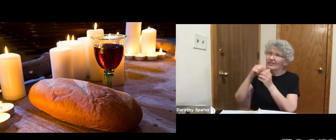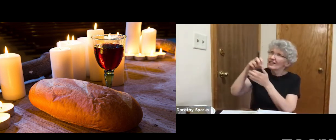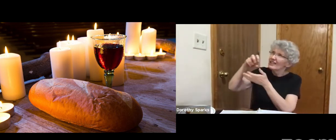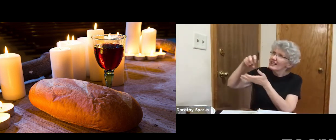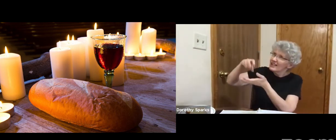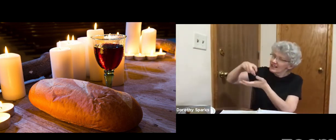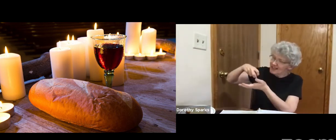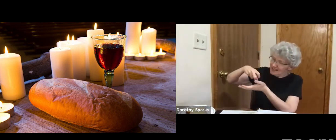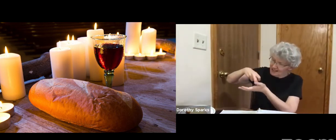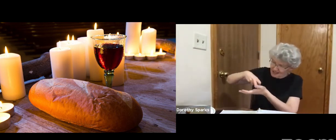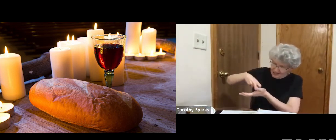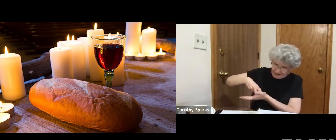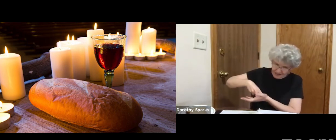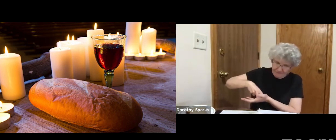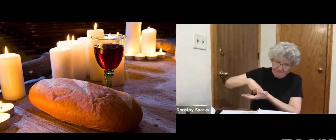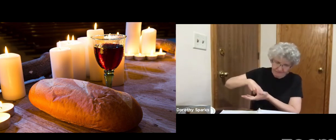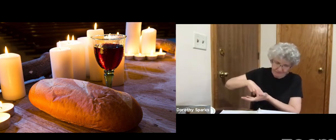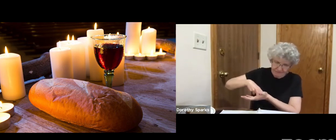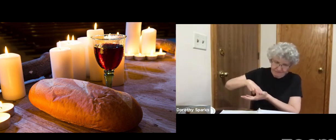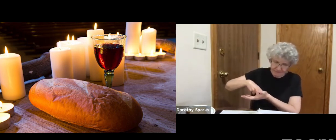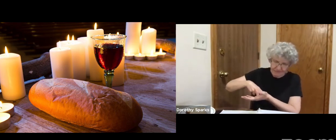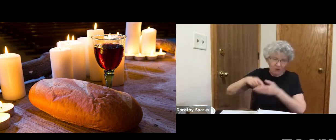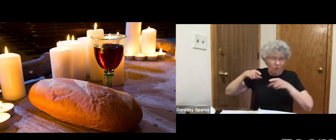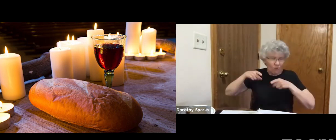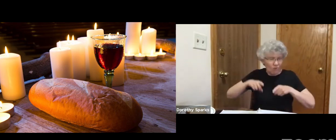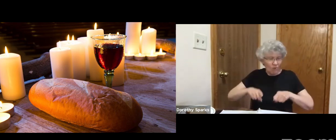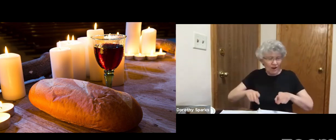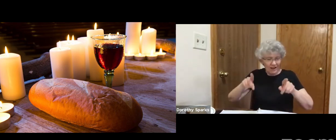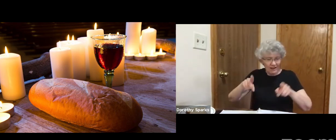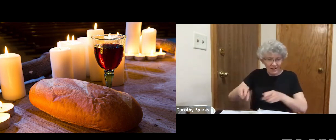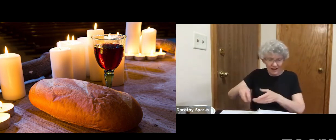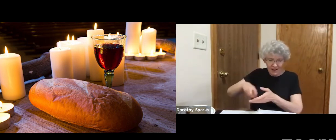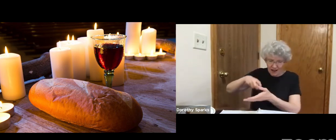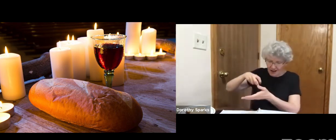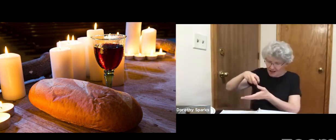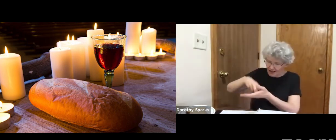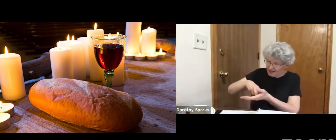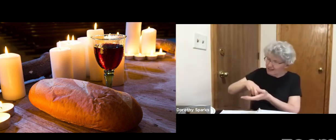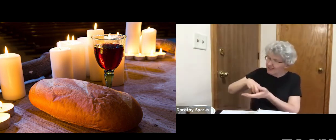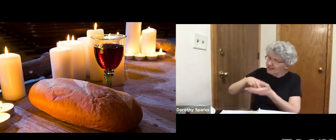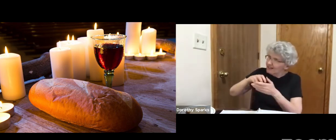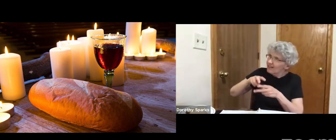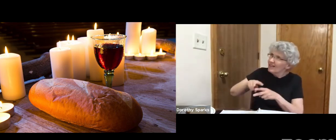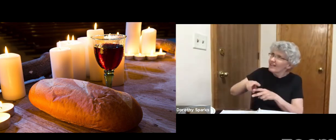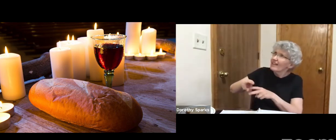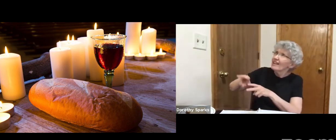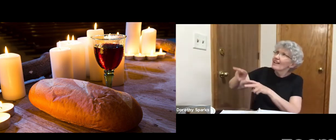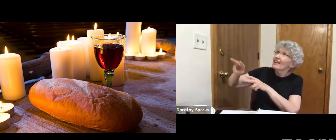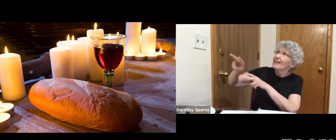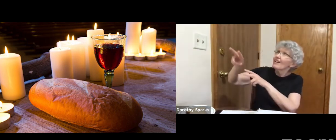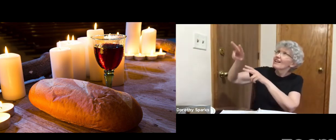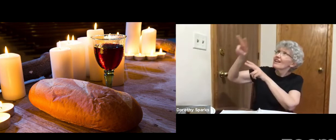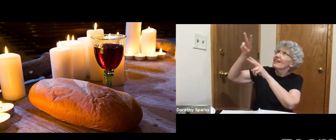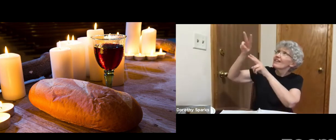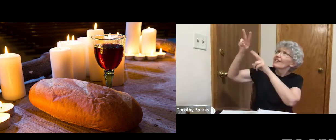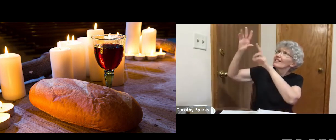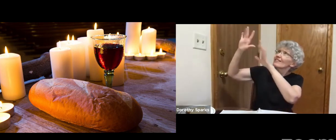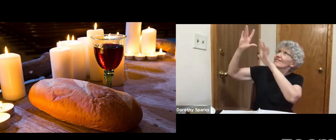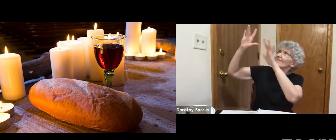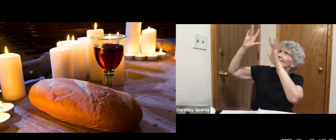I fall on my knees, With